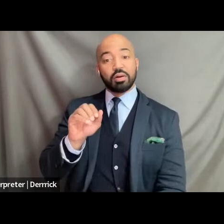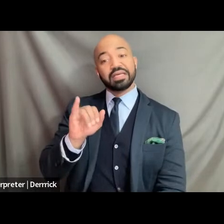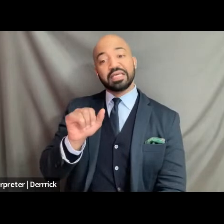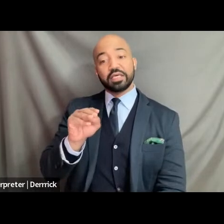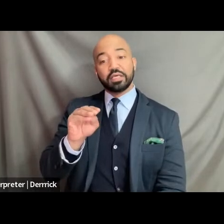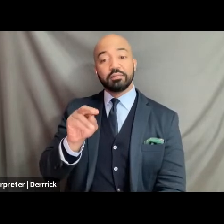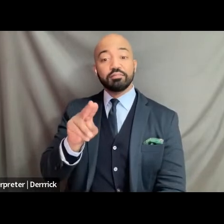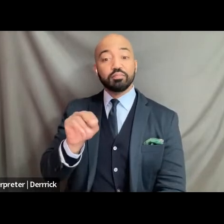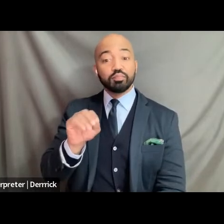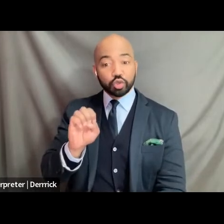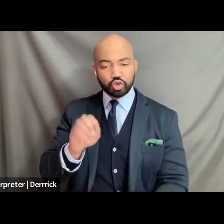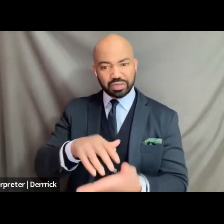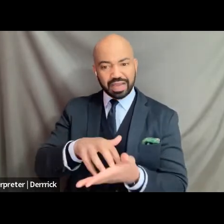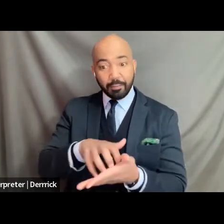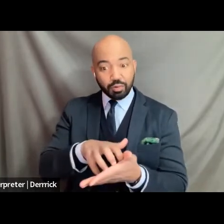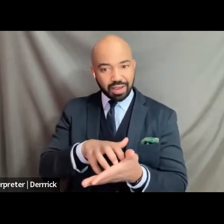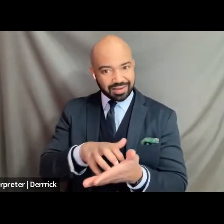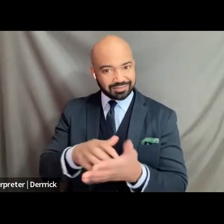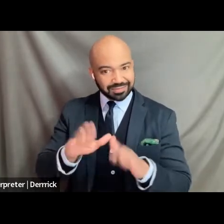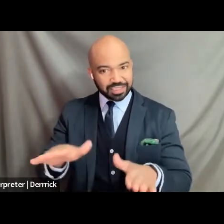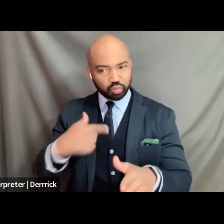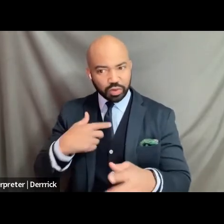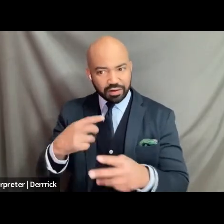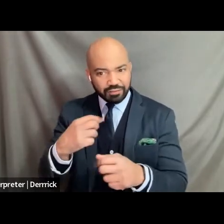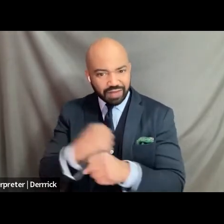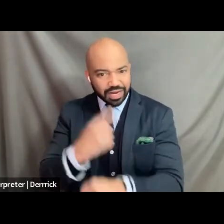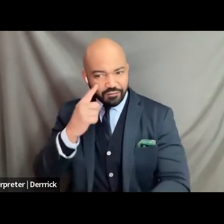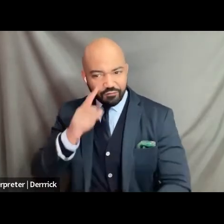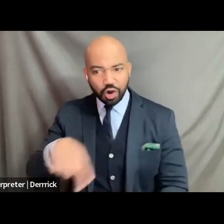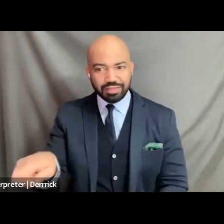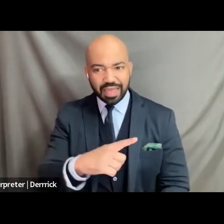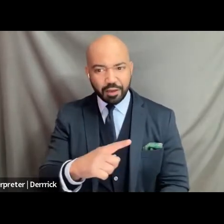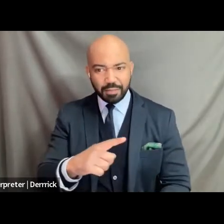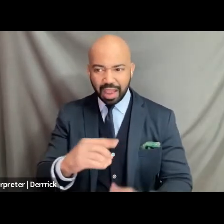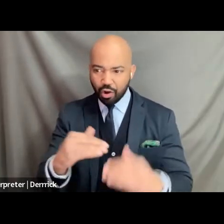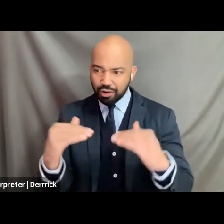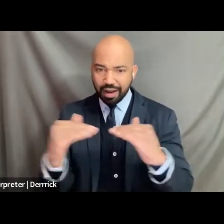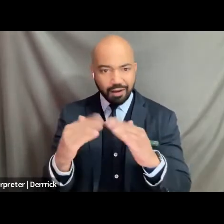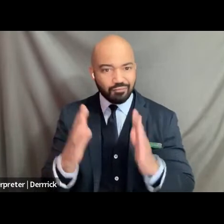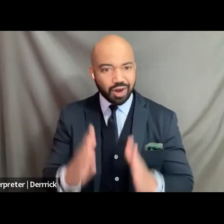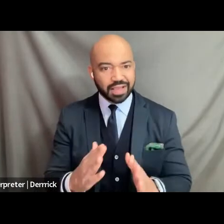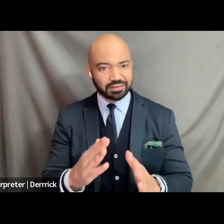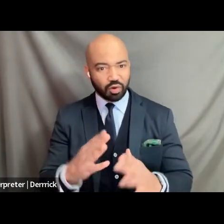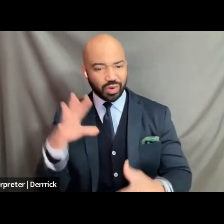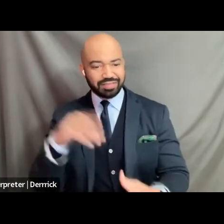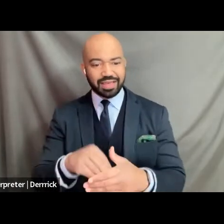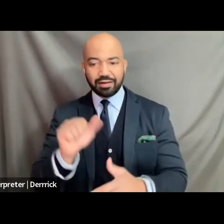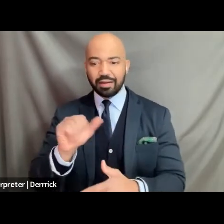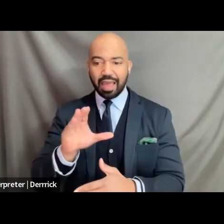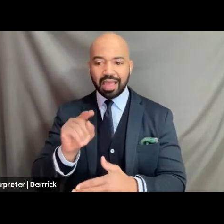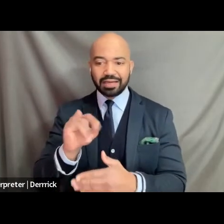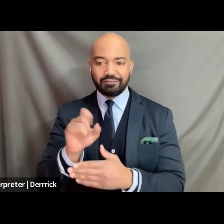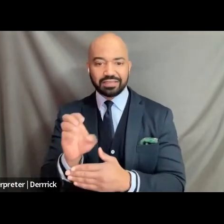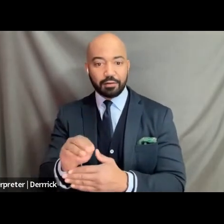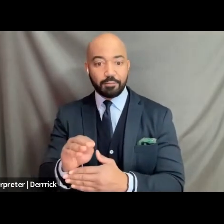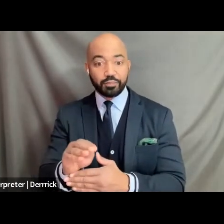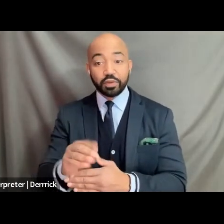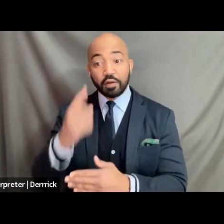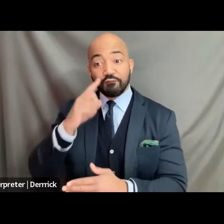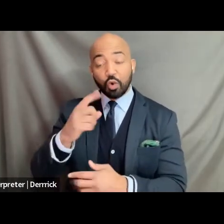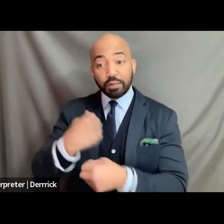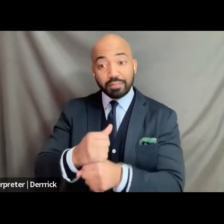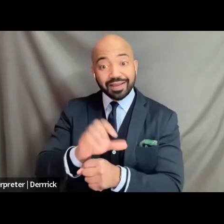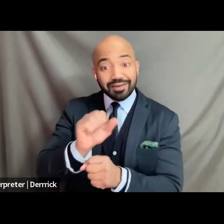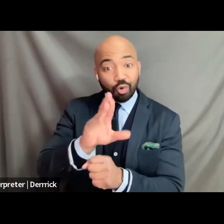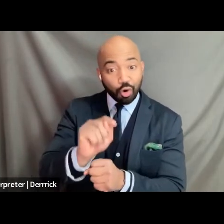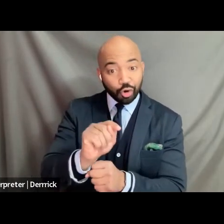immunocompromised comrades um in activism in in in art making as a